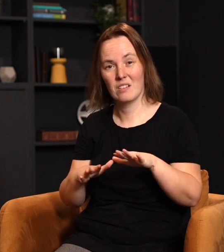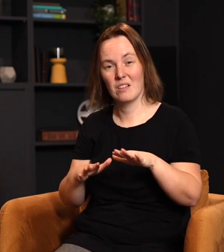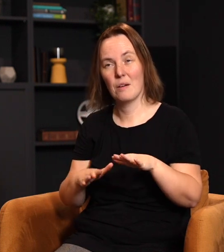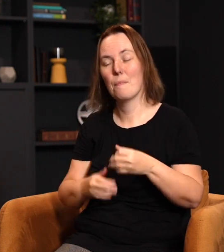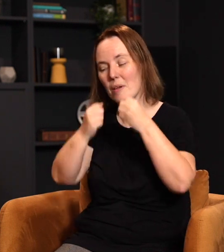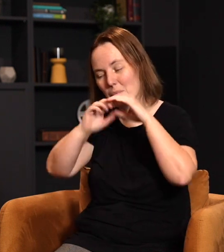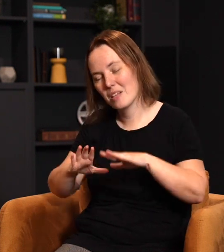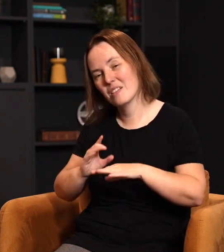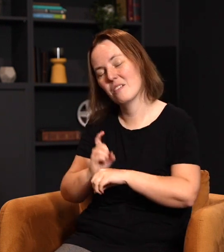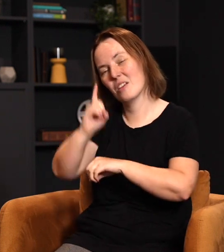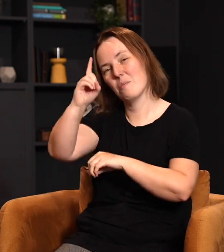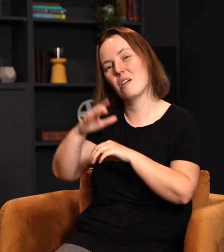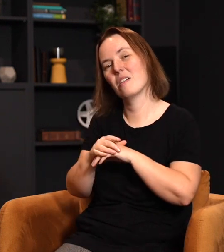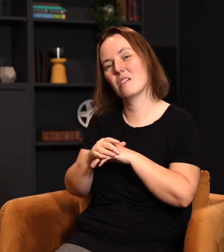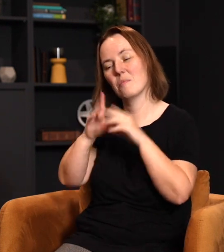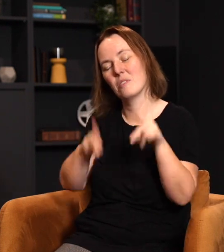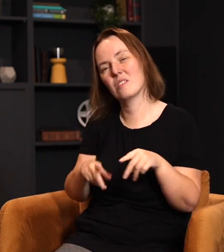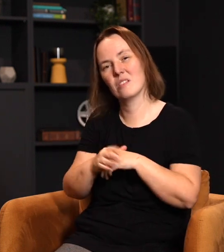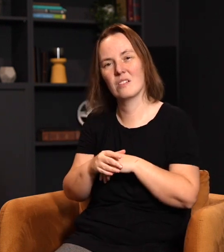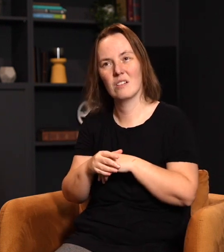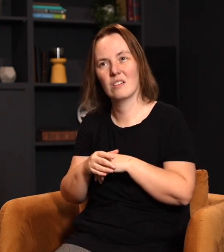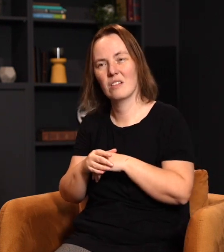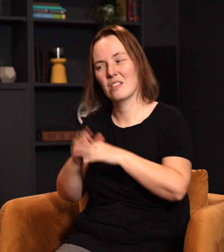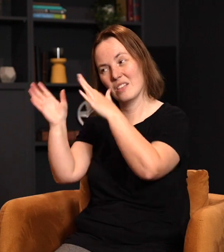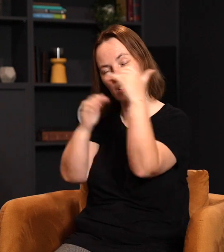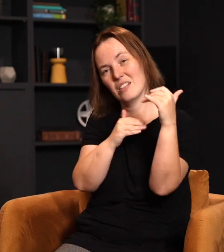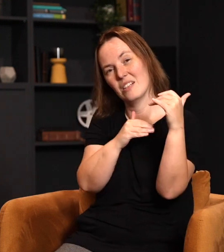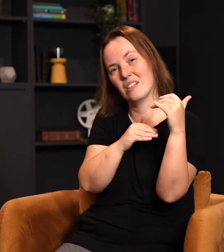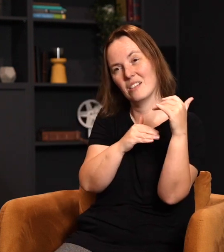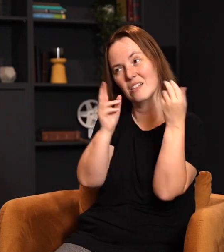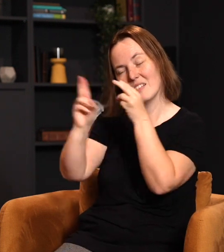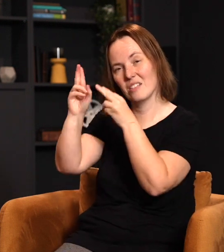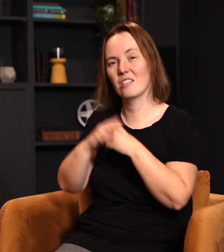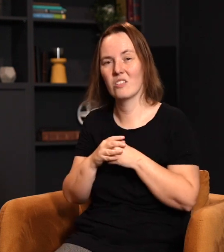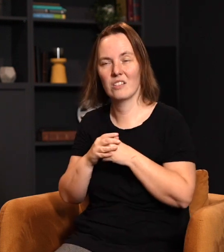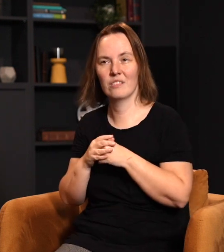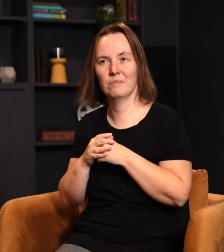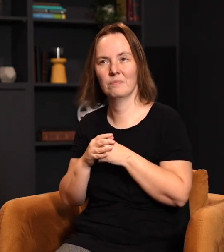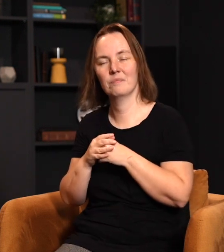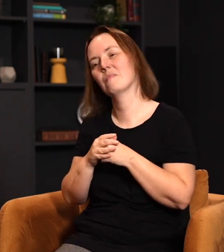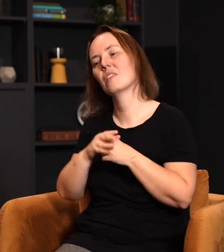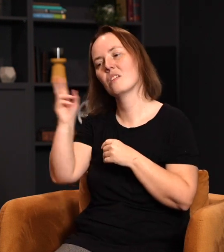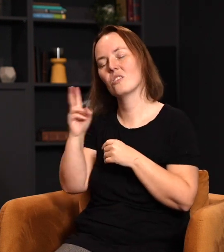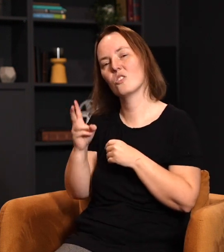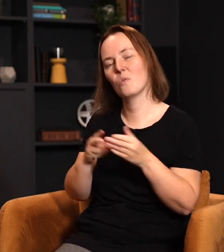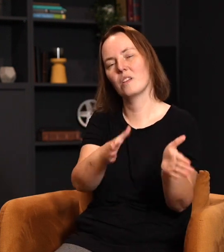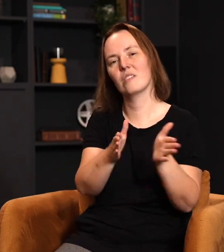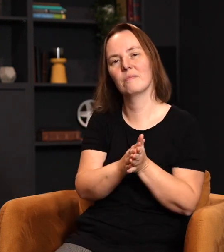through, via the blessing of the upright, that a city is actually exalted. Give you two simple ways.